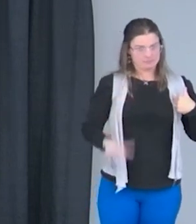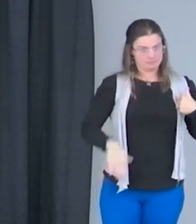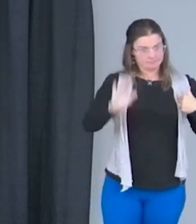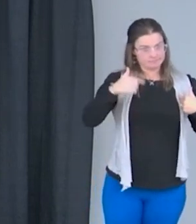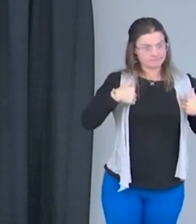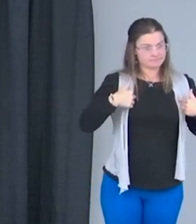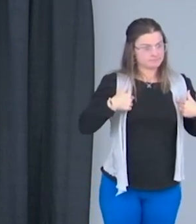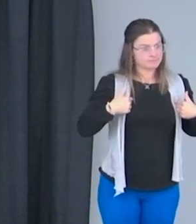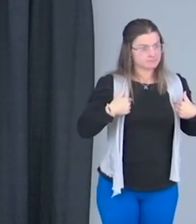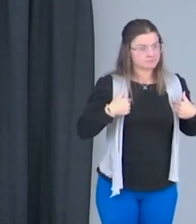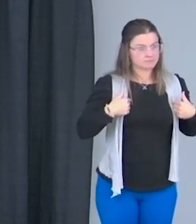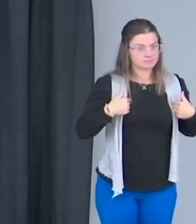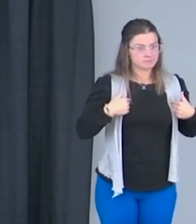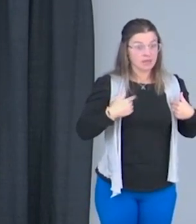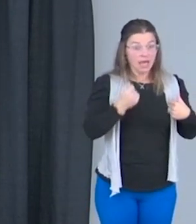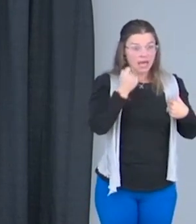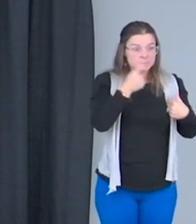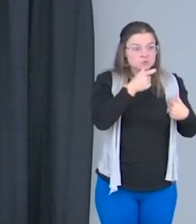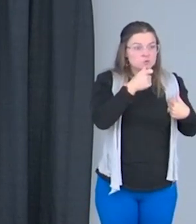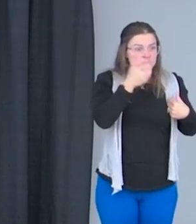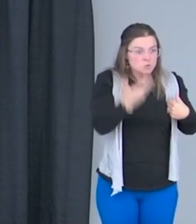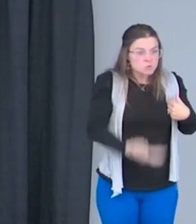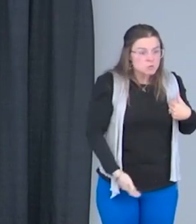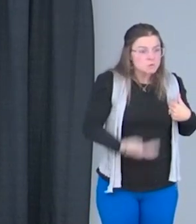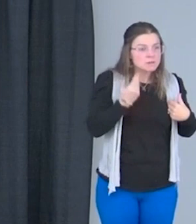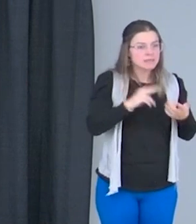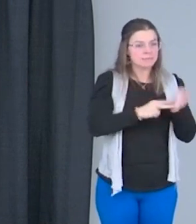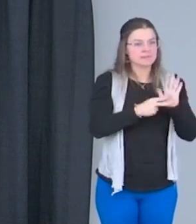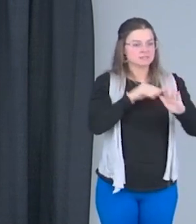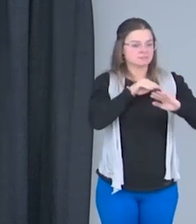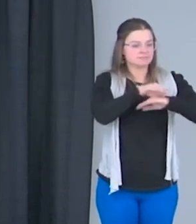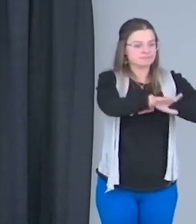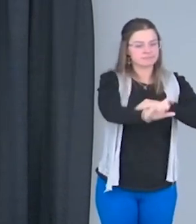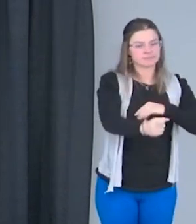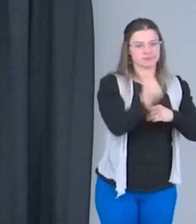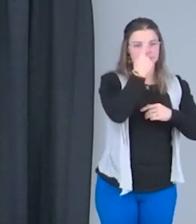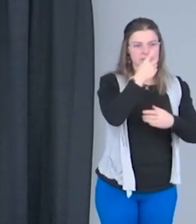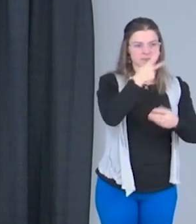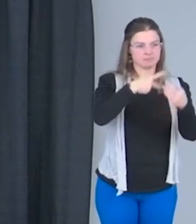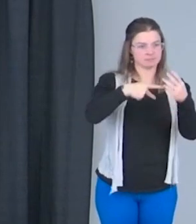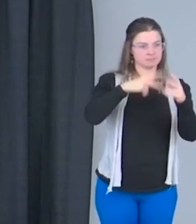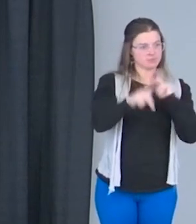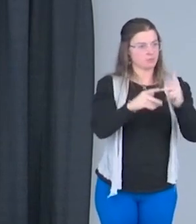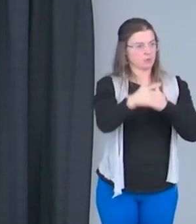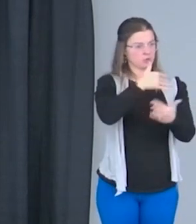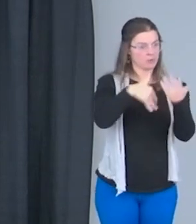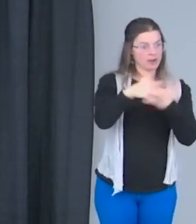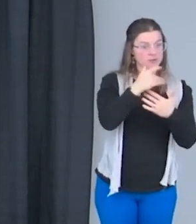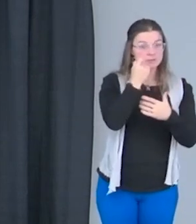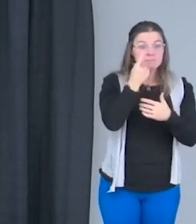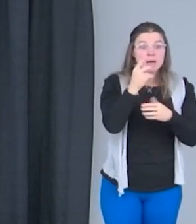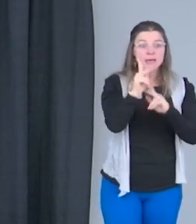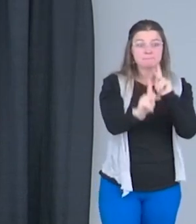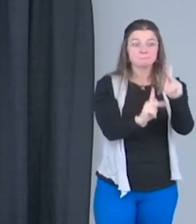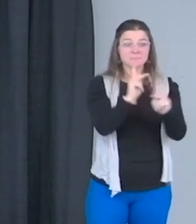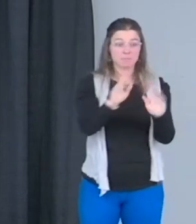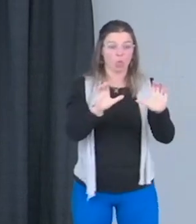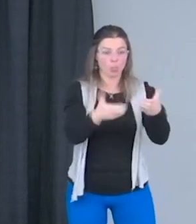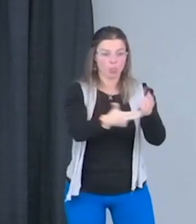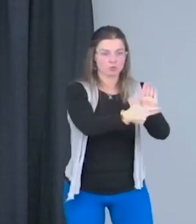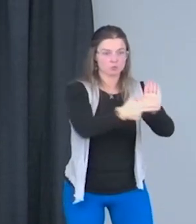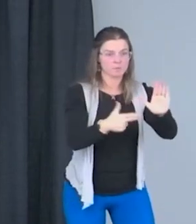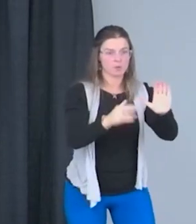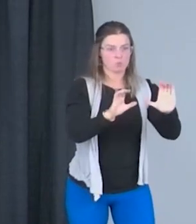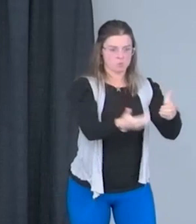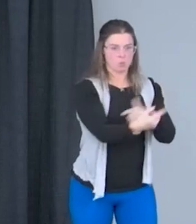understanding that can also understand the people that you're around. But when you put people in one group, then you're thinking everybody, because they're part of